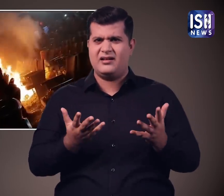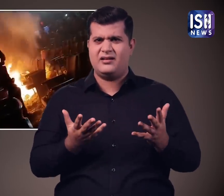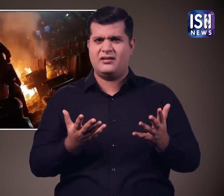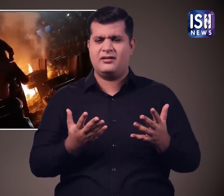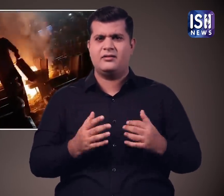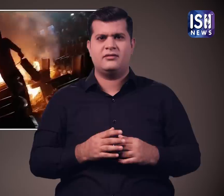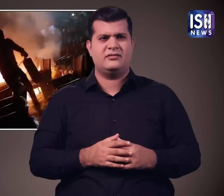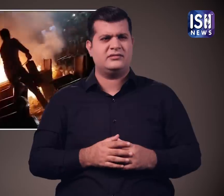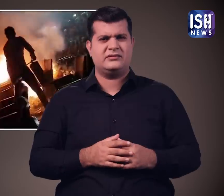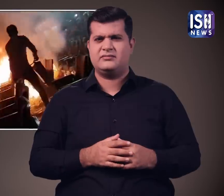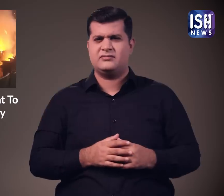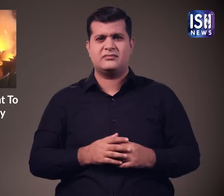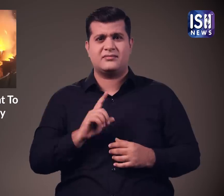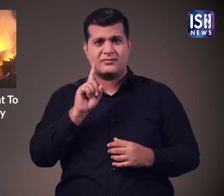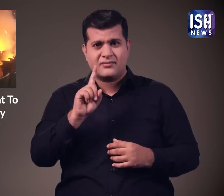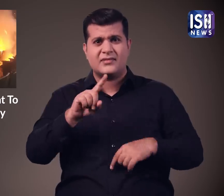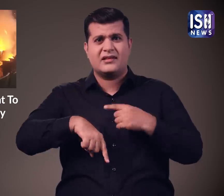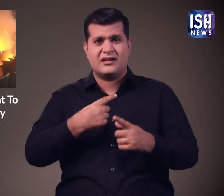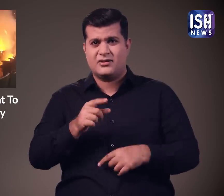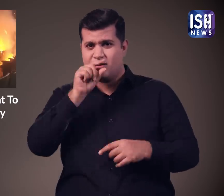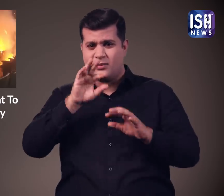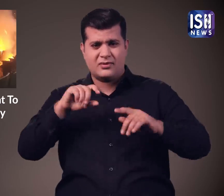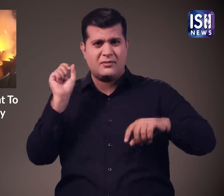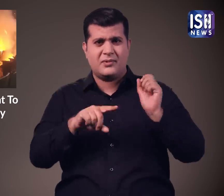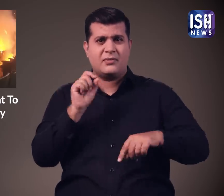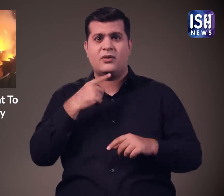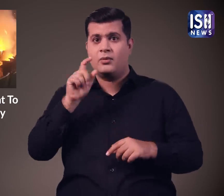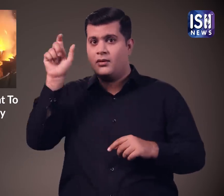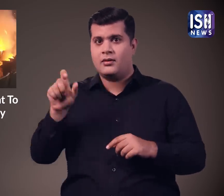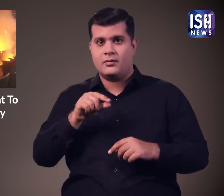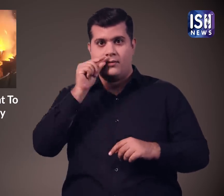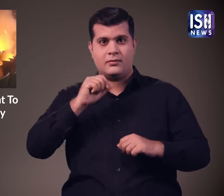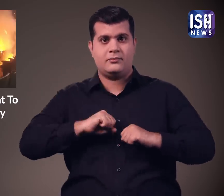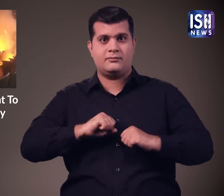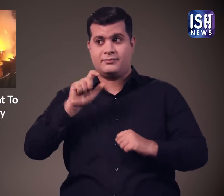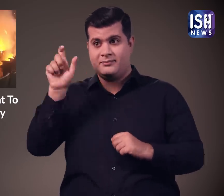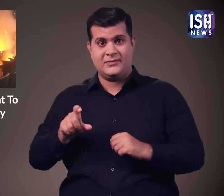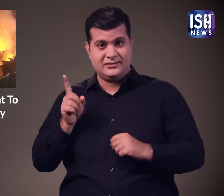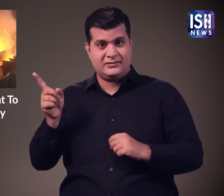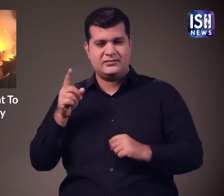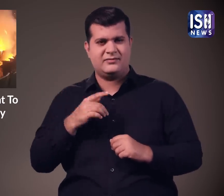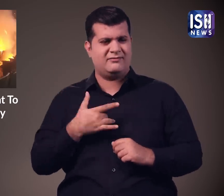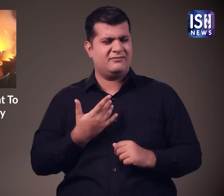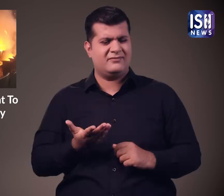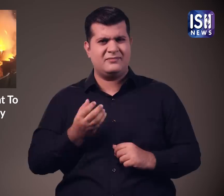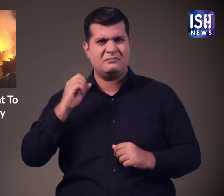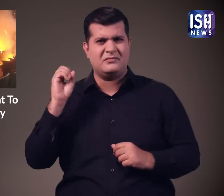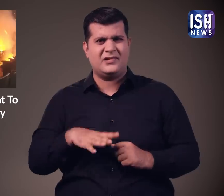theatre! Strange! Junior NTR reacting to the news expressed his displeasure over the fire and the goat sacrifice.